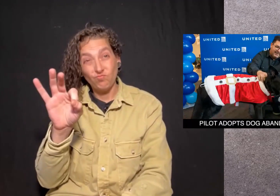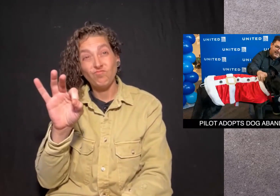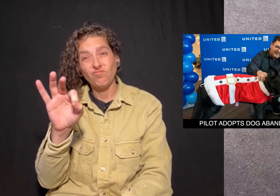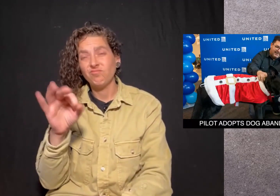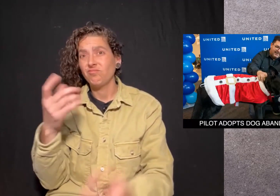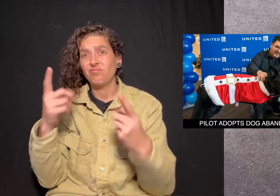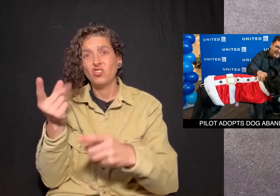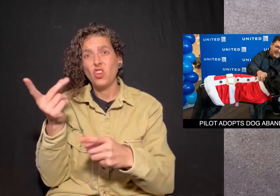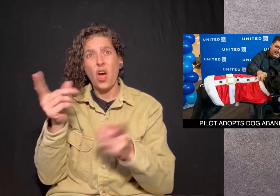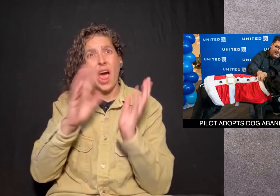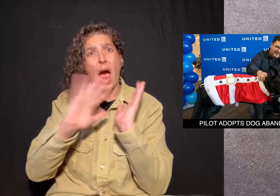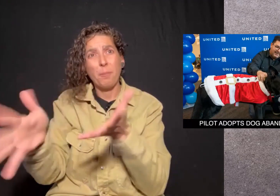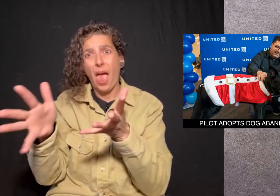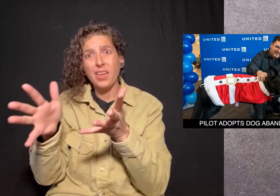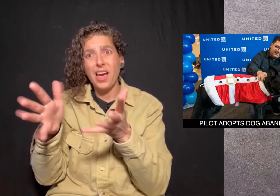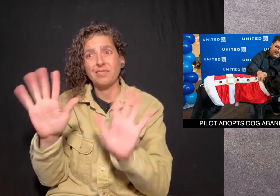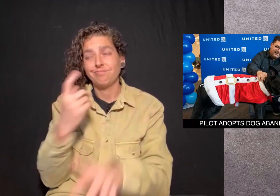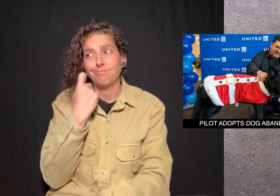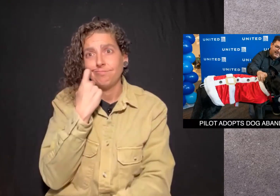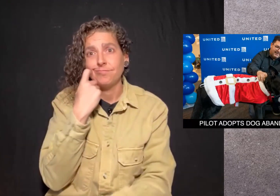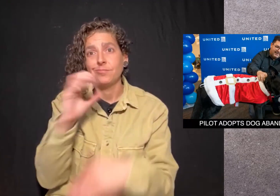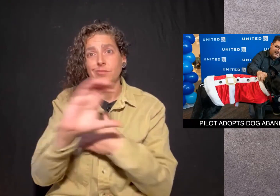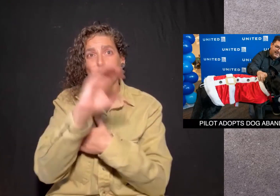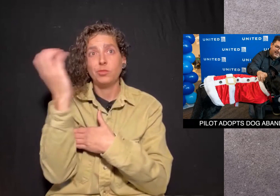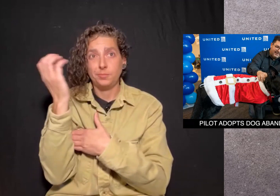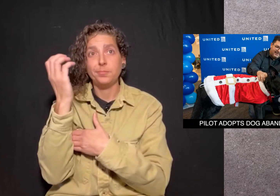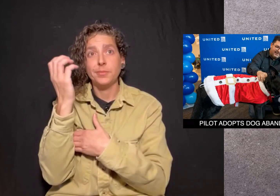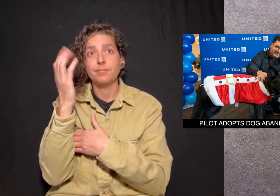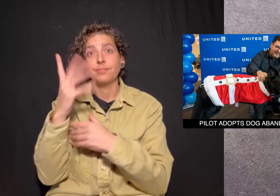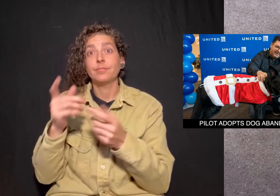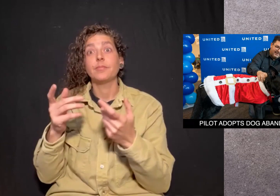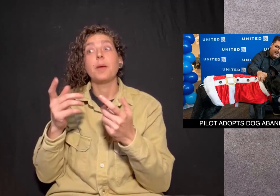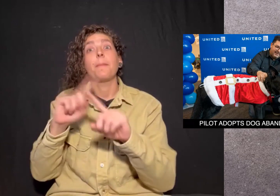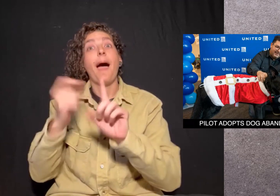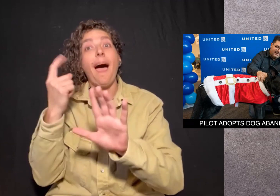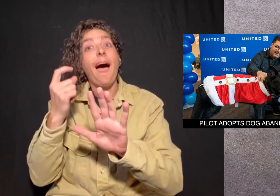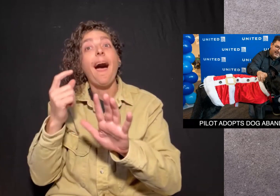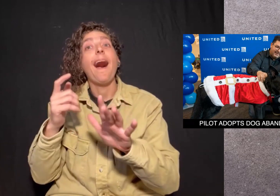An abandoned dog in San Francisco got an early Christmas present this month,